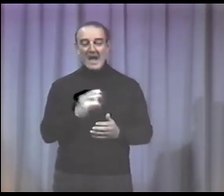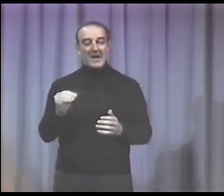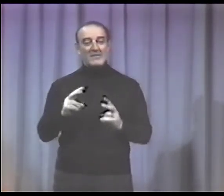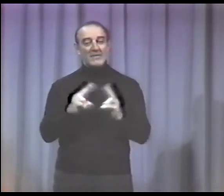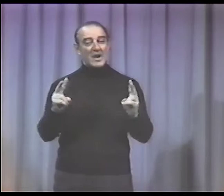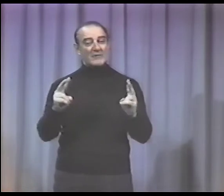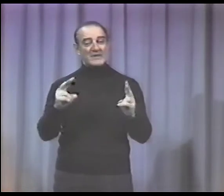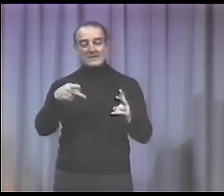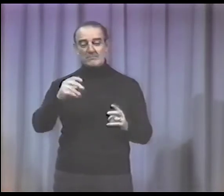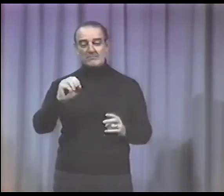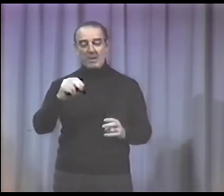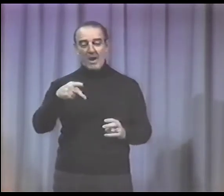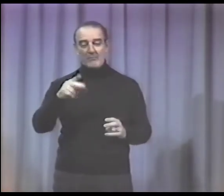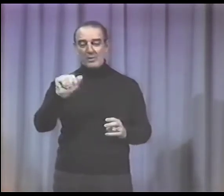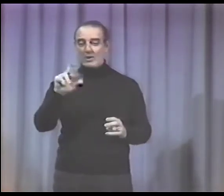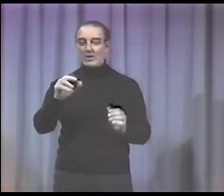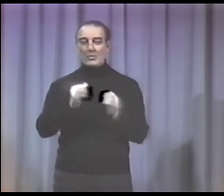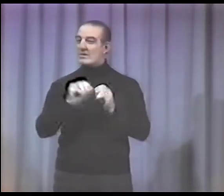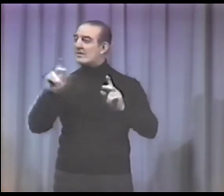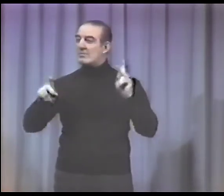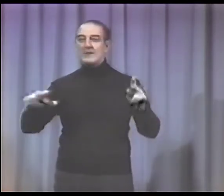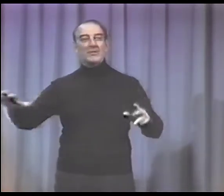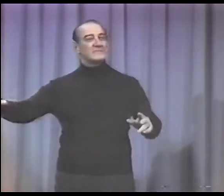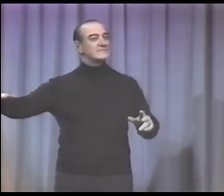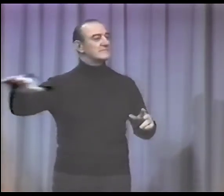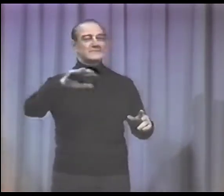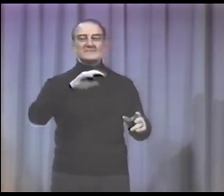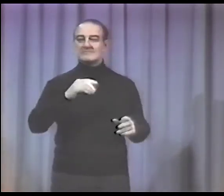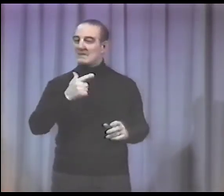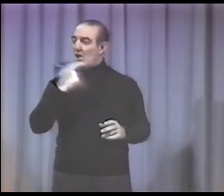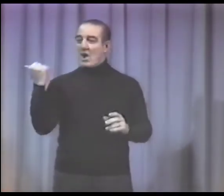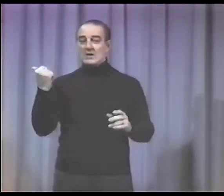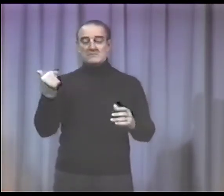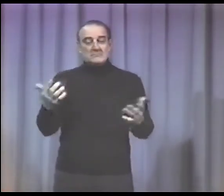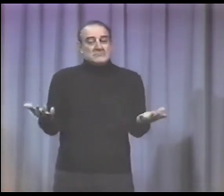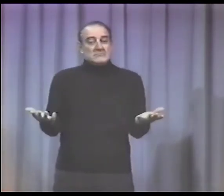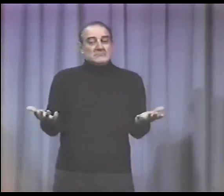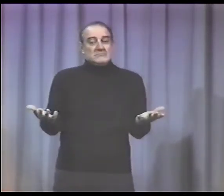and was very popular with the people because